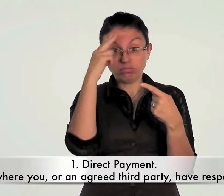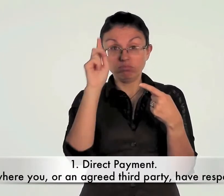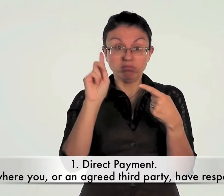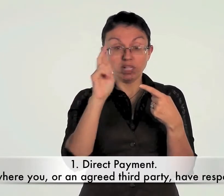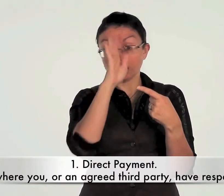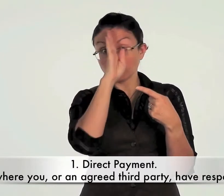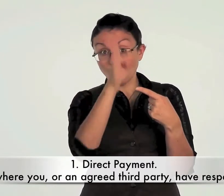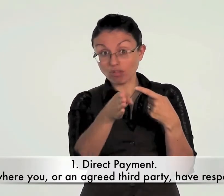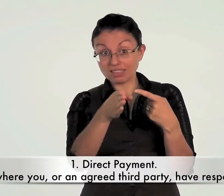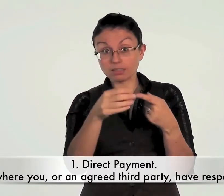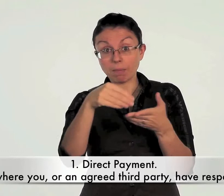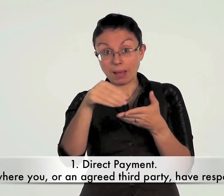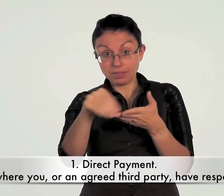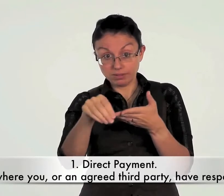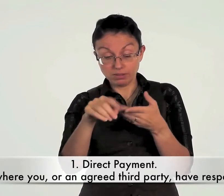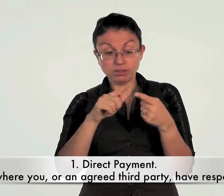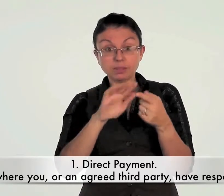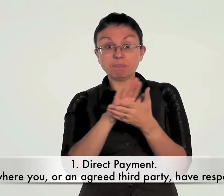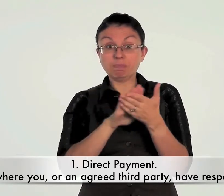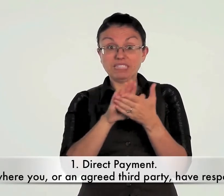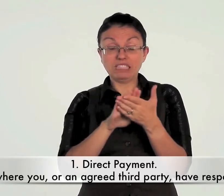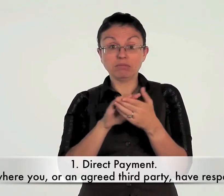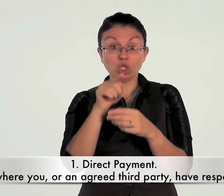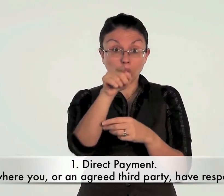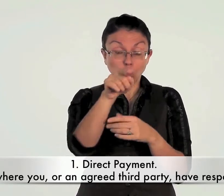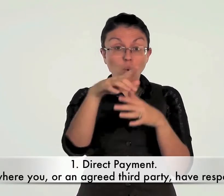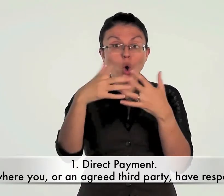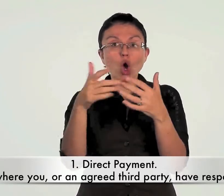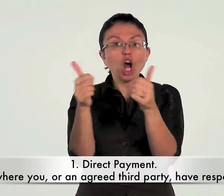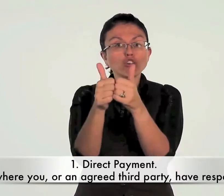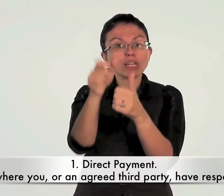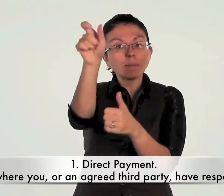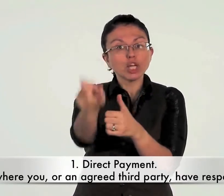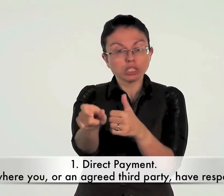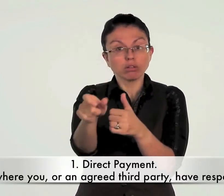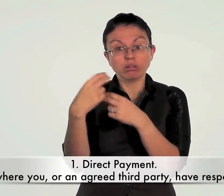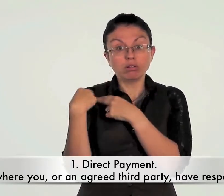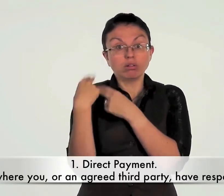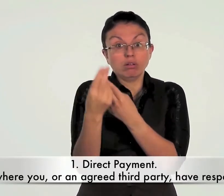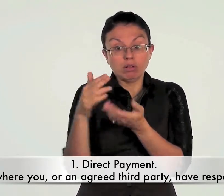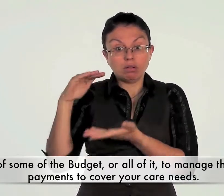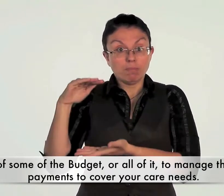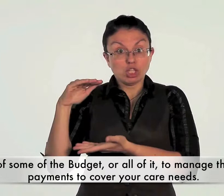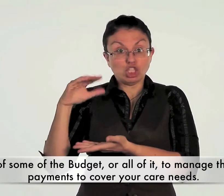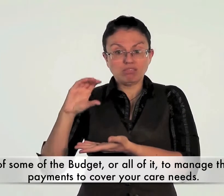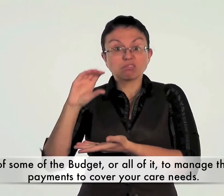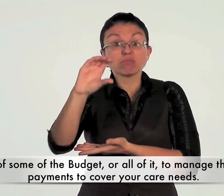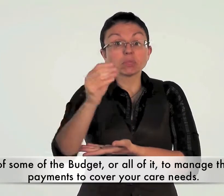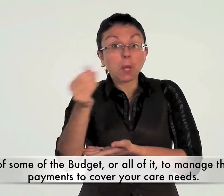Direct payment. This is where you or an agreed third party have responsibility of